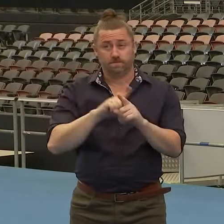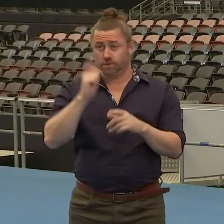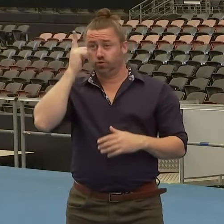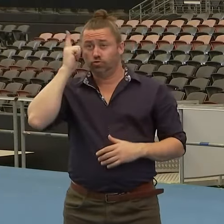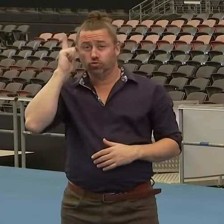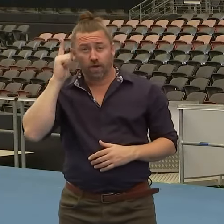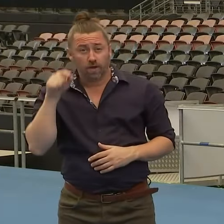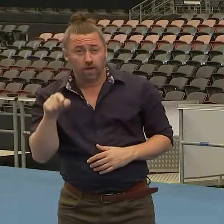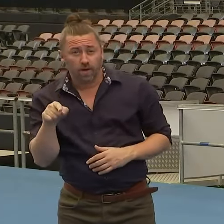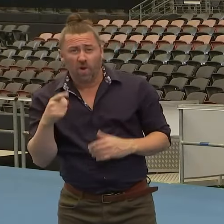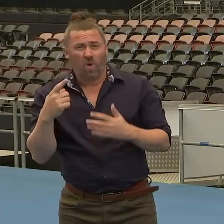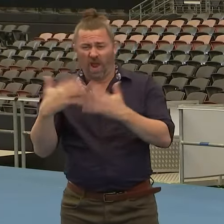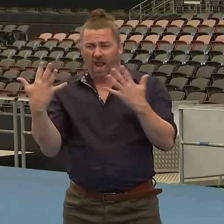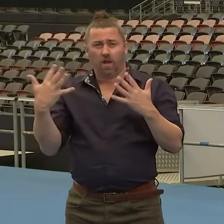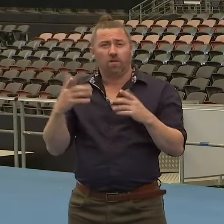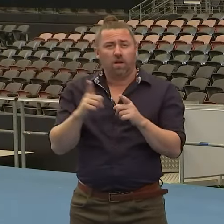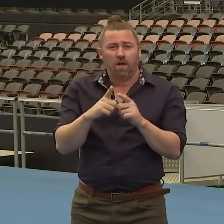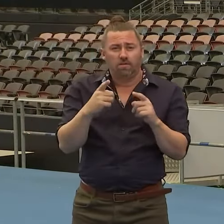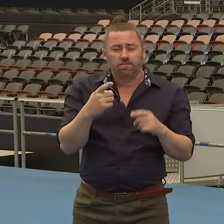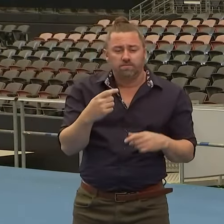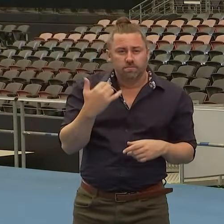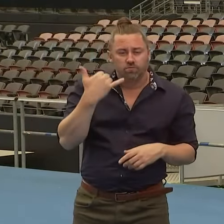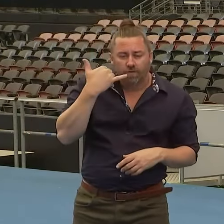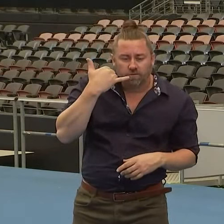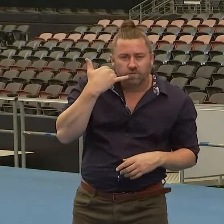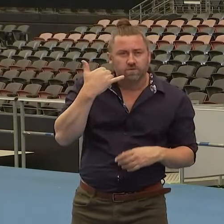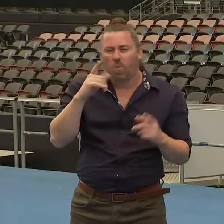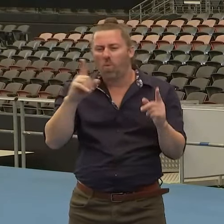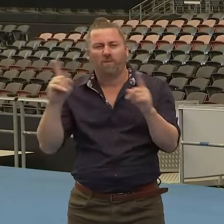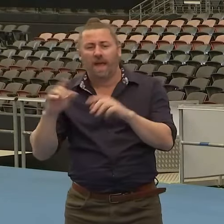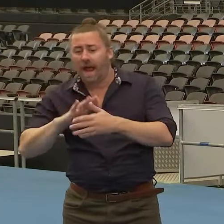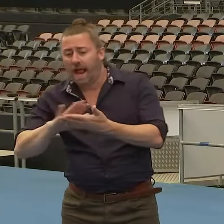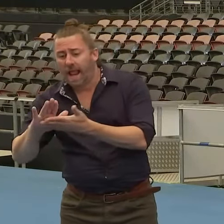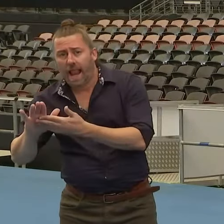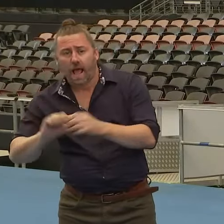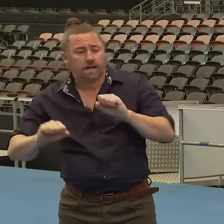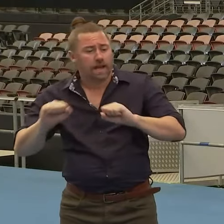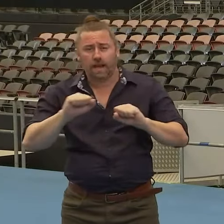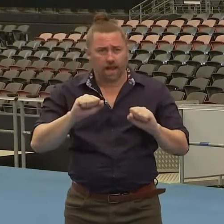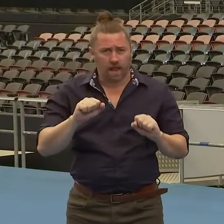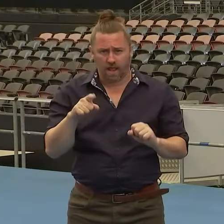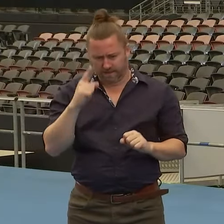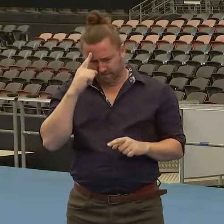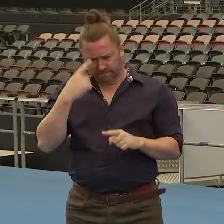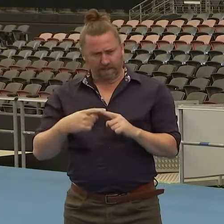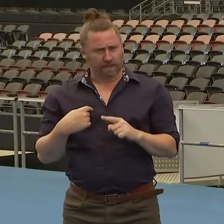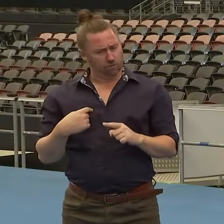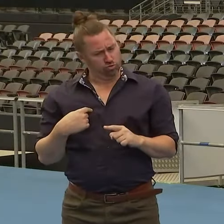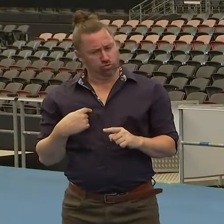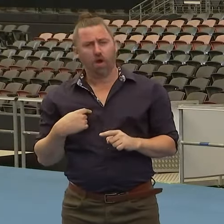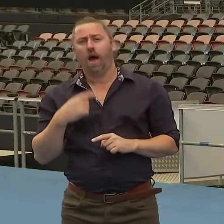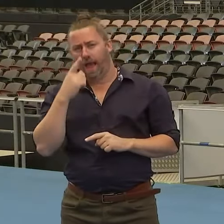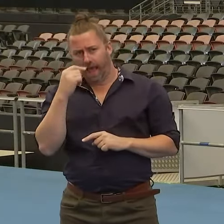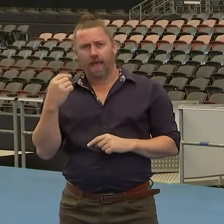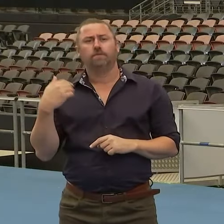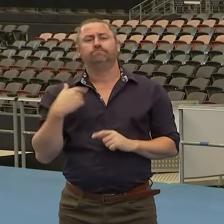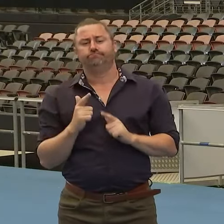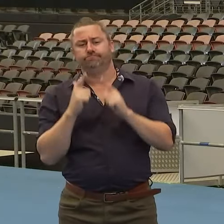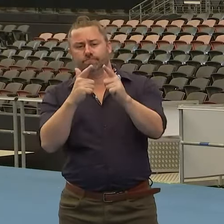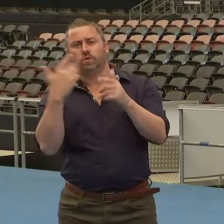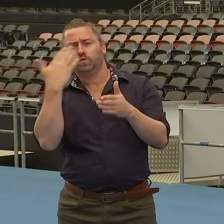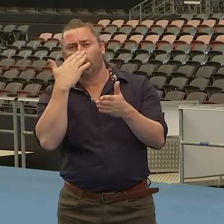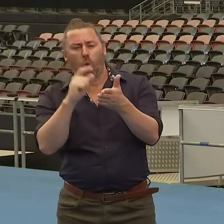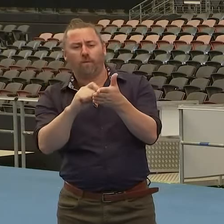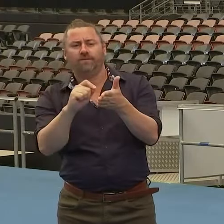or anyone in the school community, they'll be able to collect a rat test from the school office. So if, however,